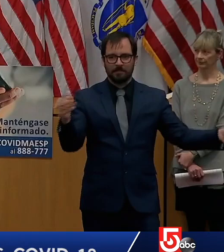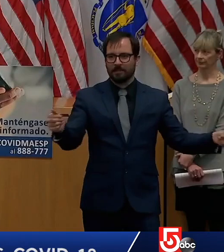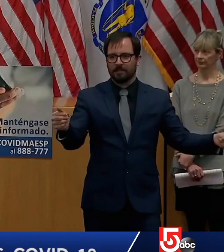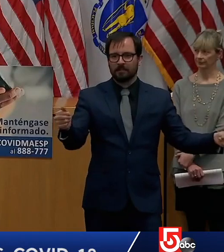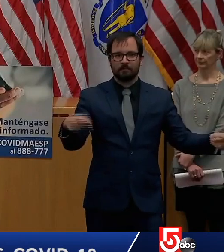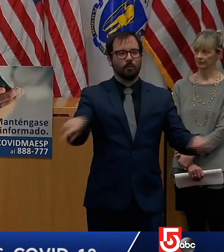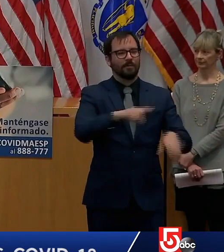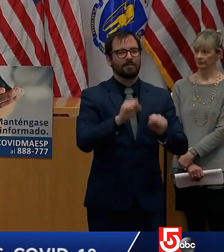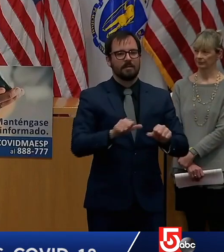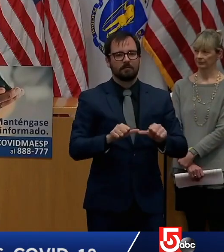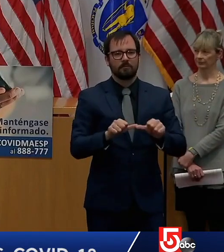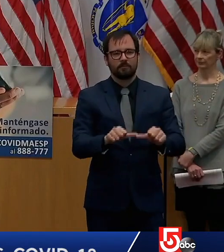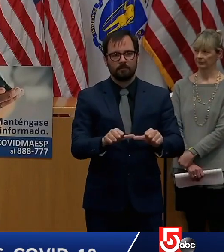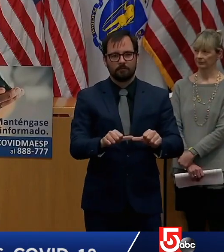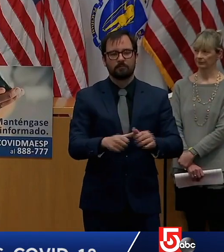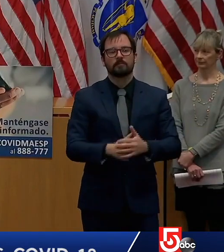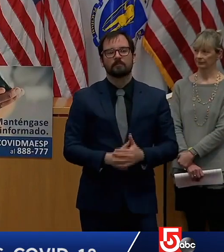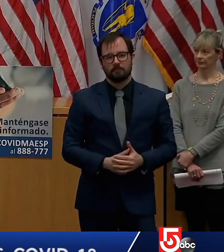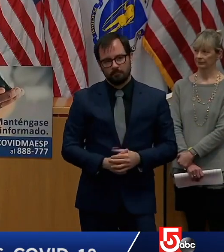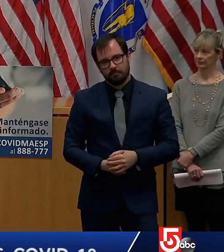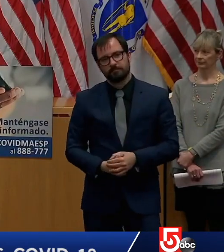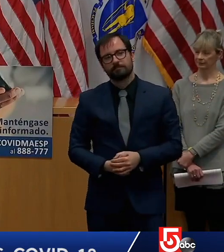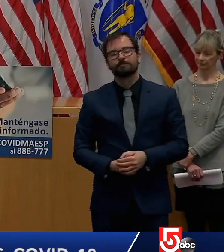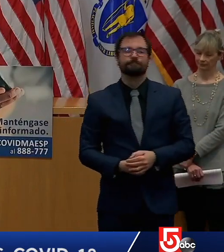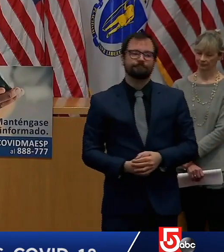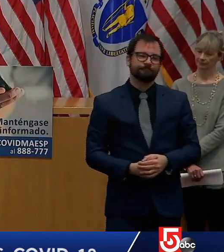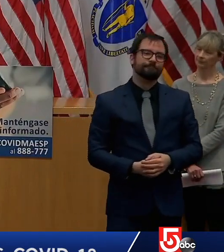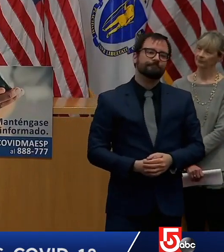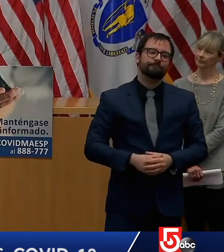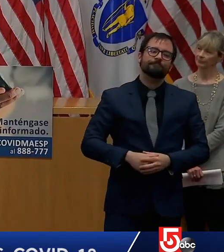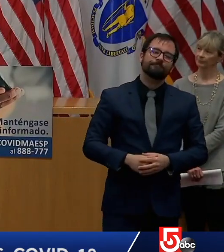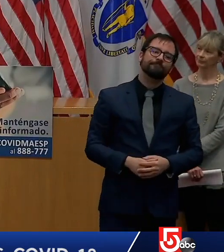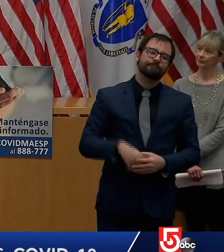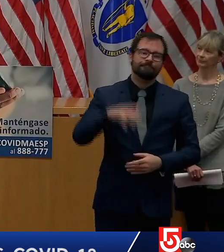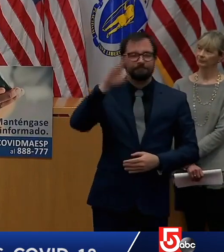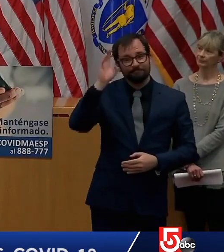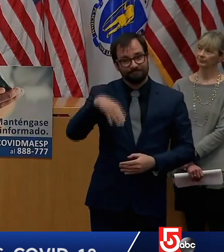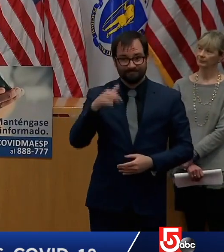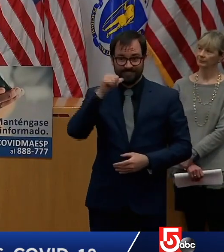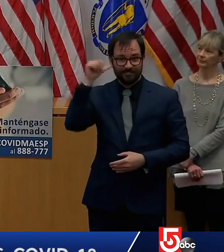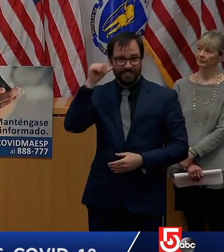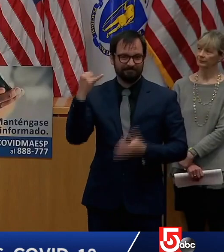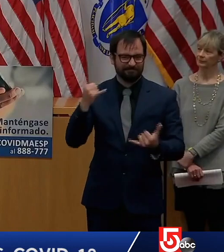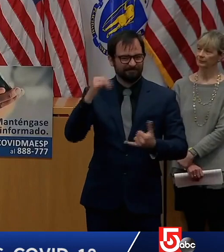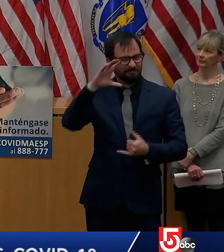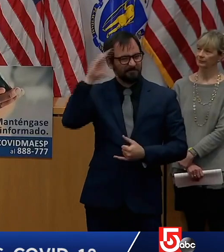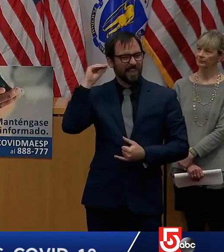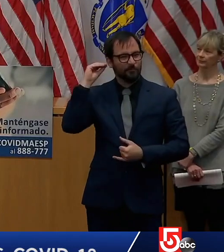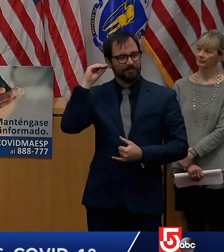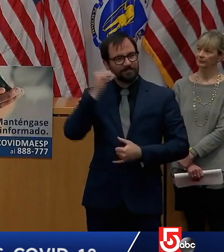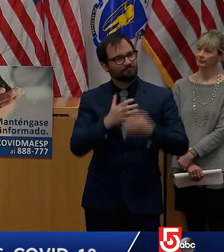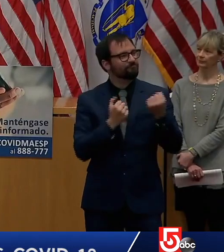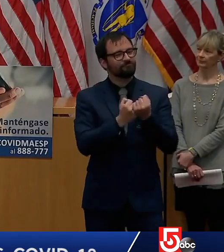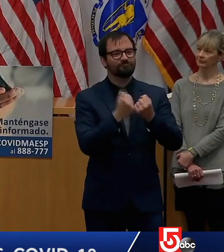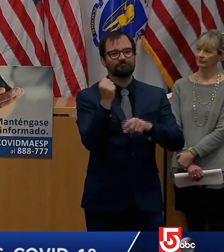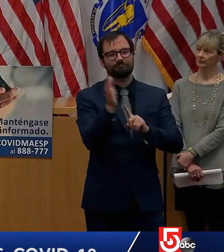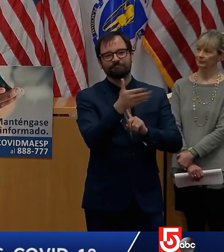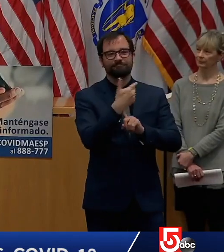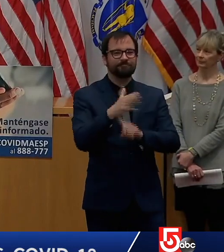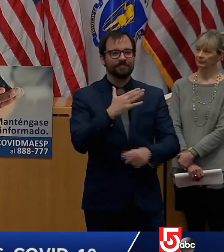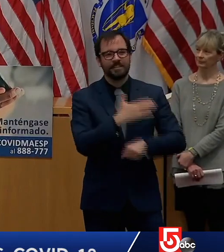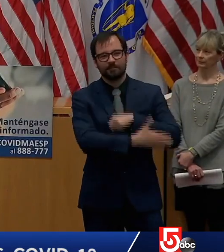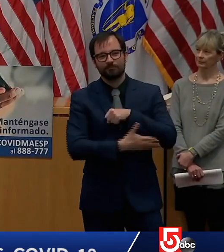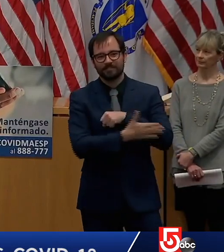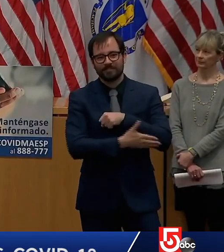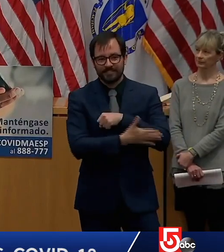people who have appreciated what patriots say has meant over the years it was obviously not the same no marathon to cheer